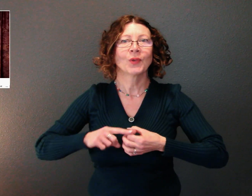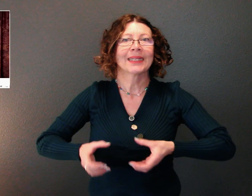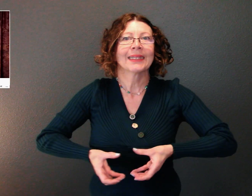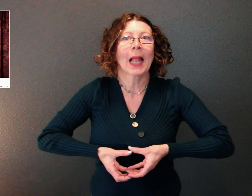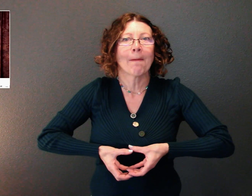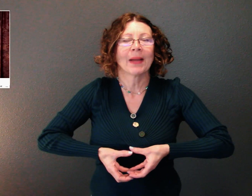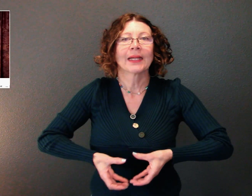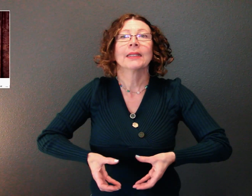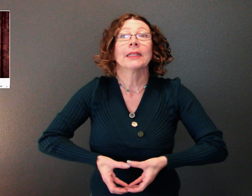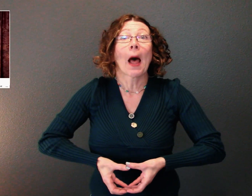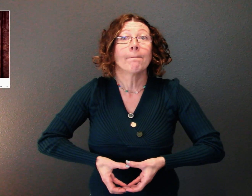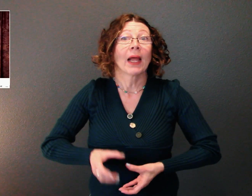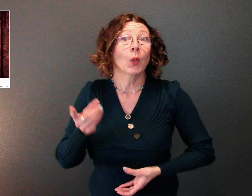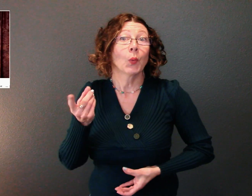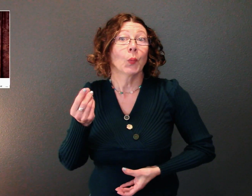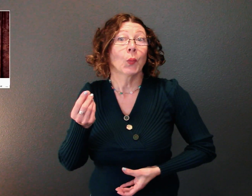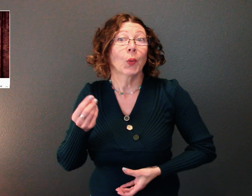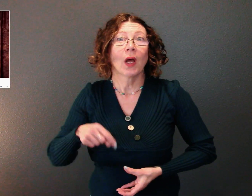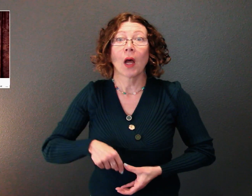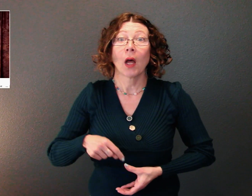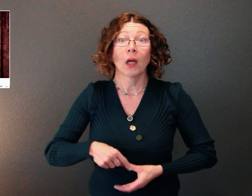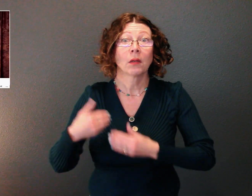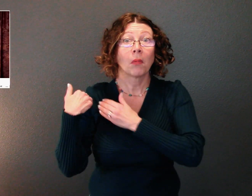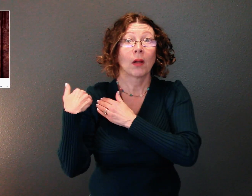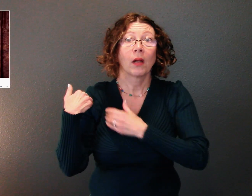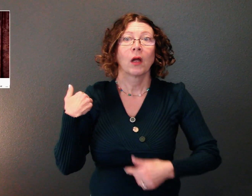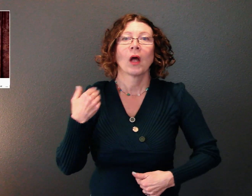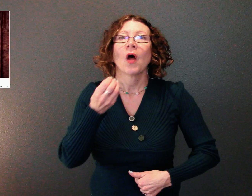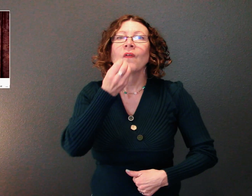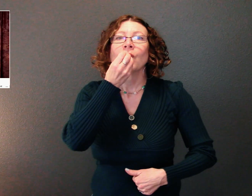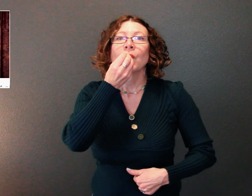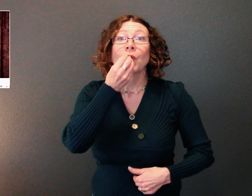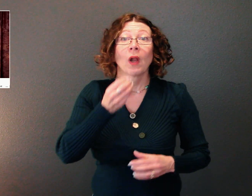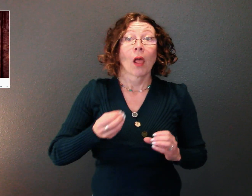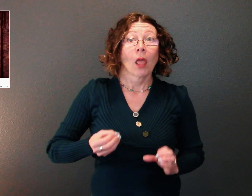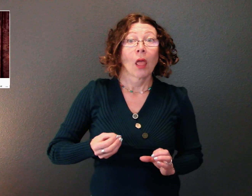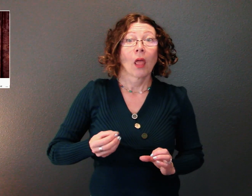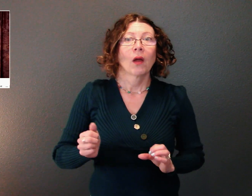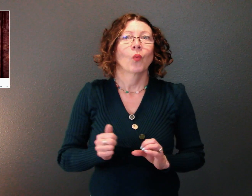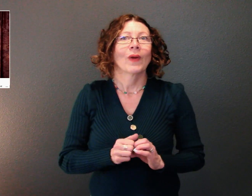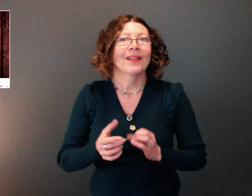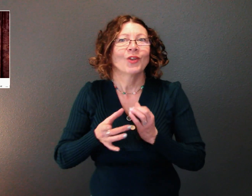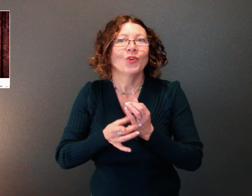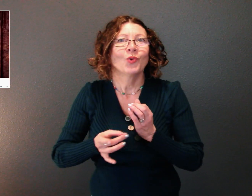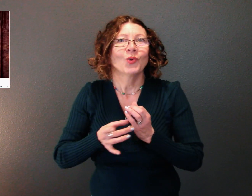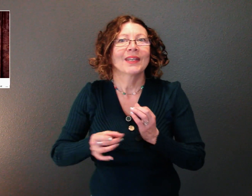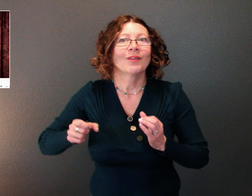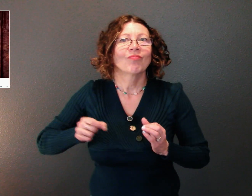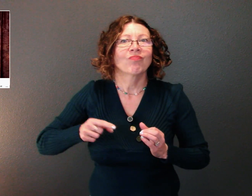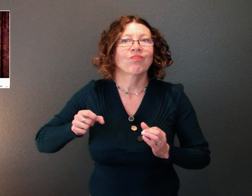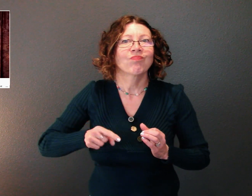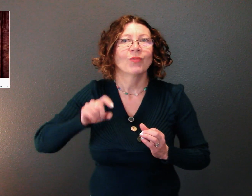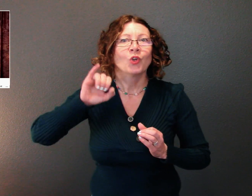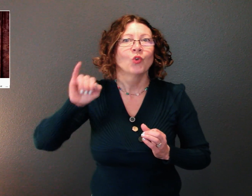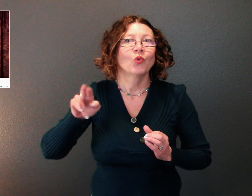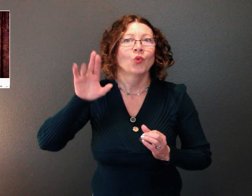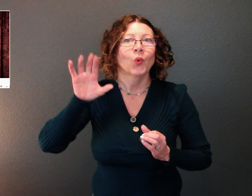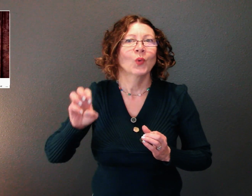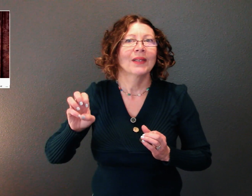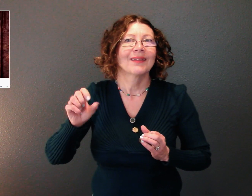canal. Its functions are to mix food that it receives with gastric juice. Gastric juice is a fairly nasty cocktail